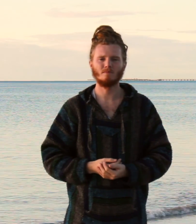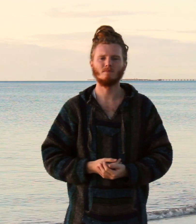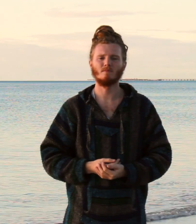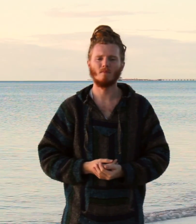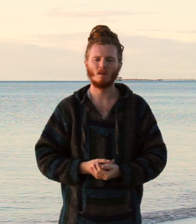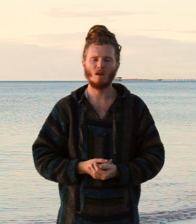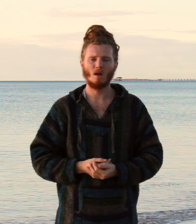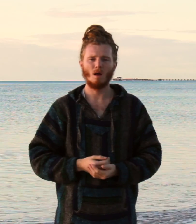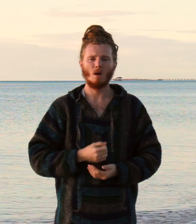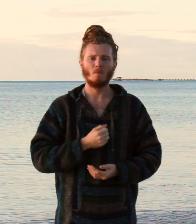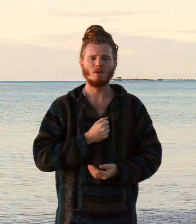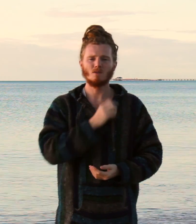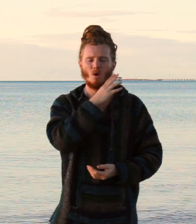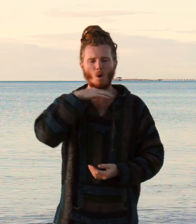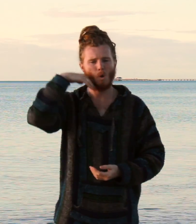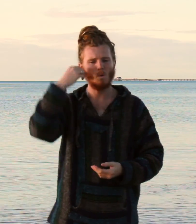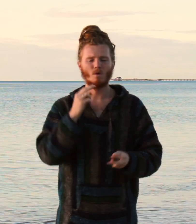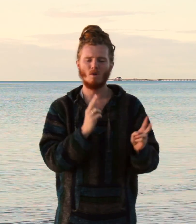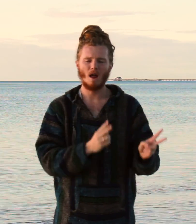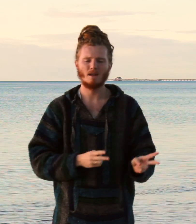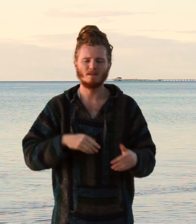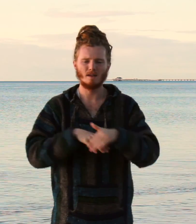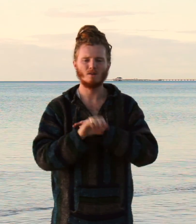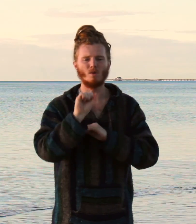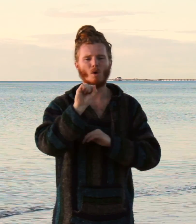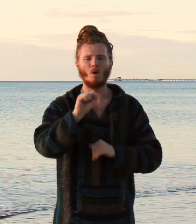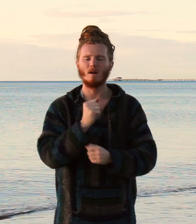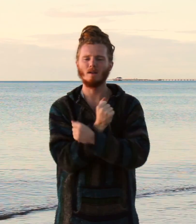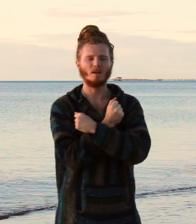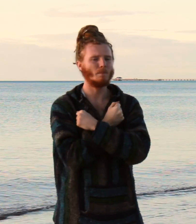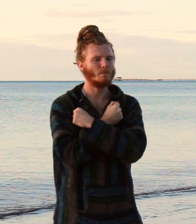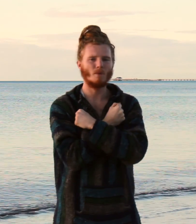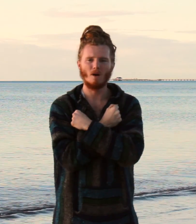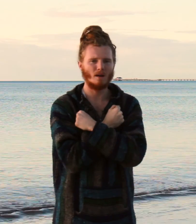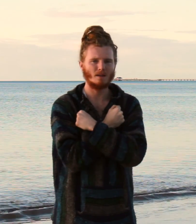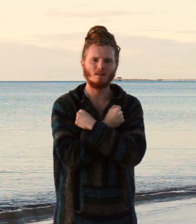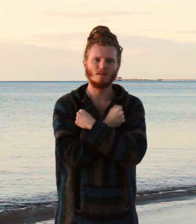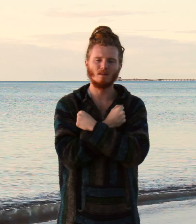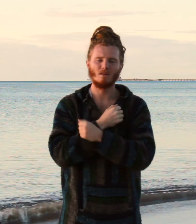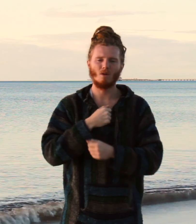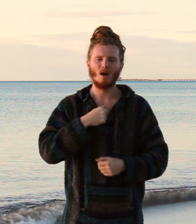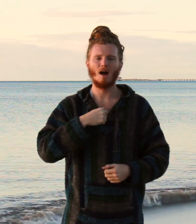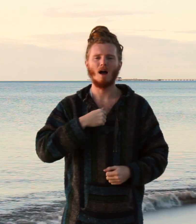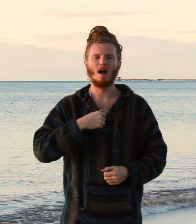My soul will rest in your embrace I